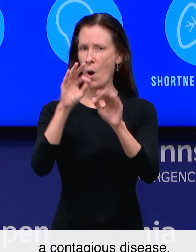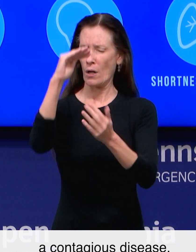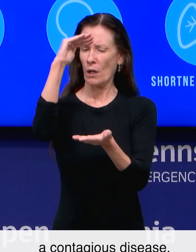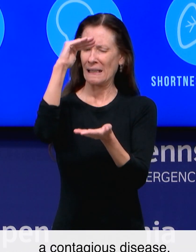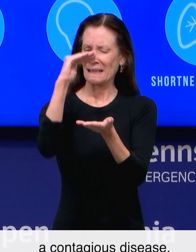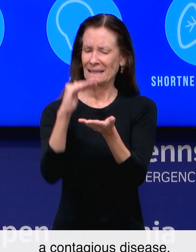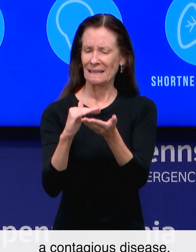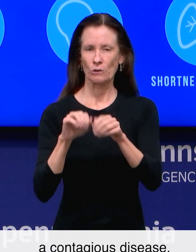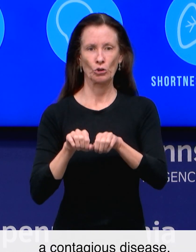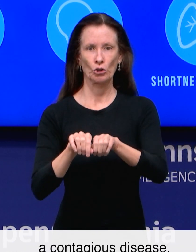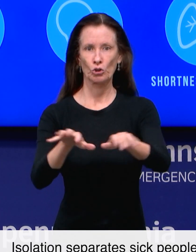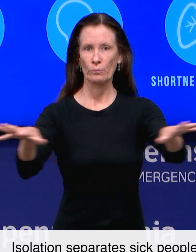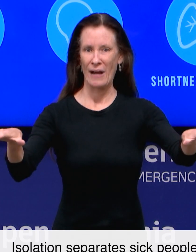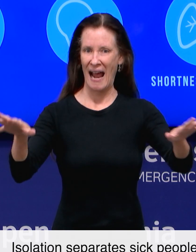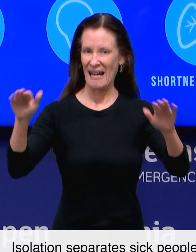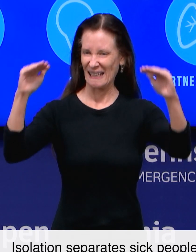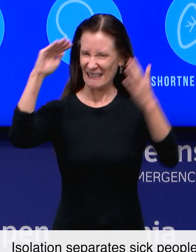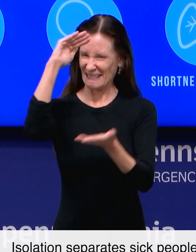disease.